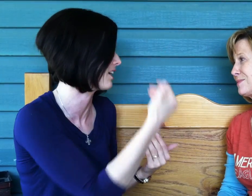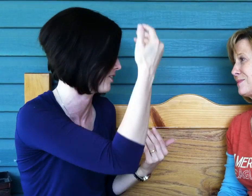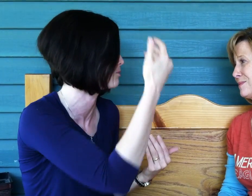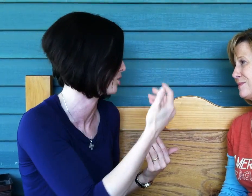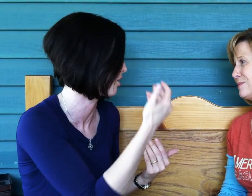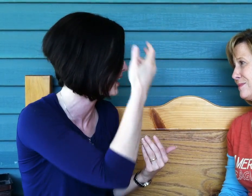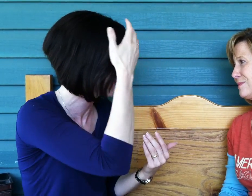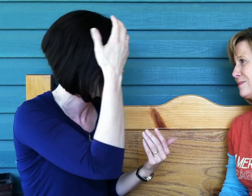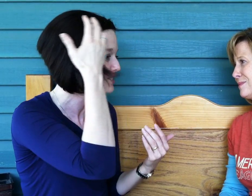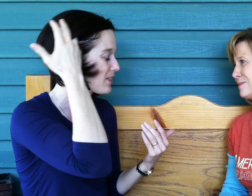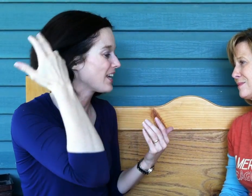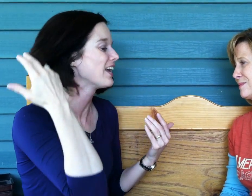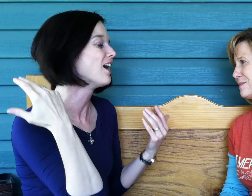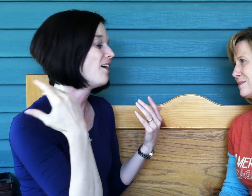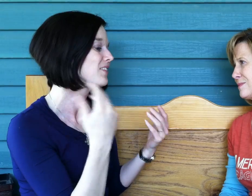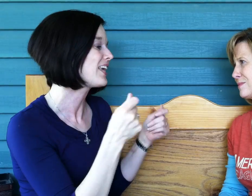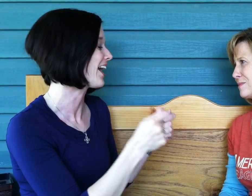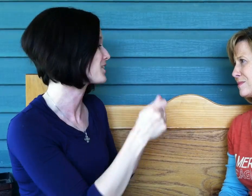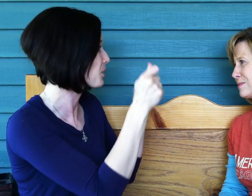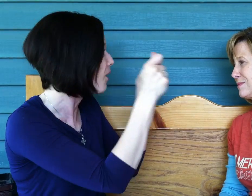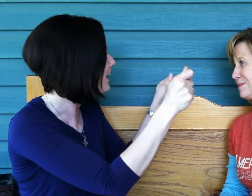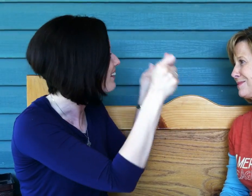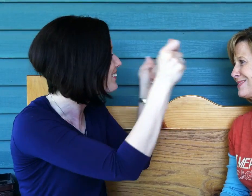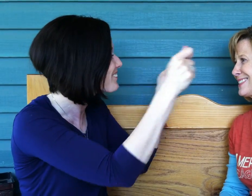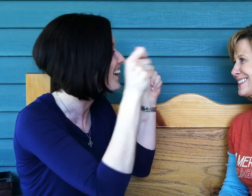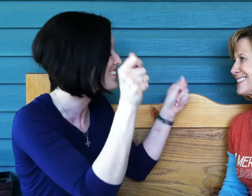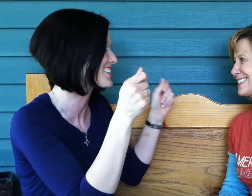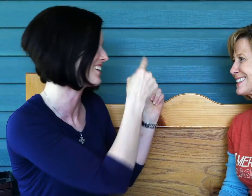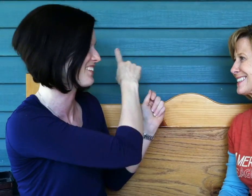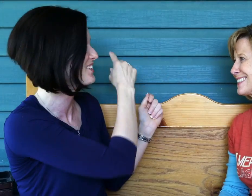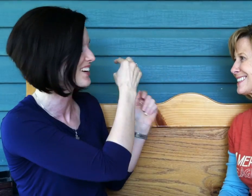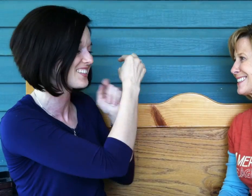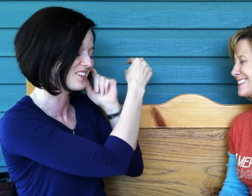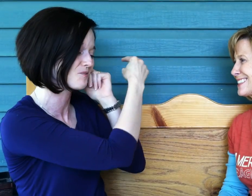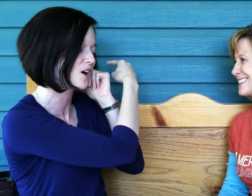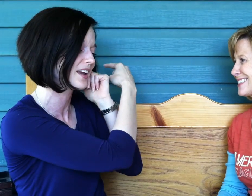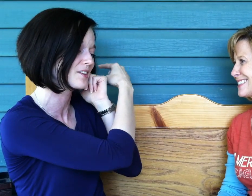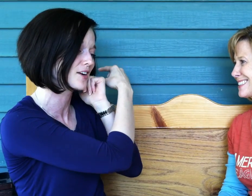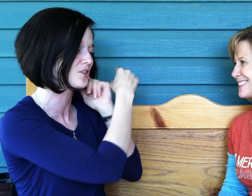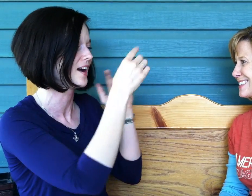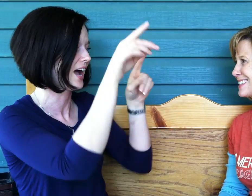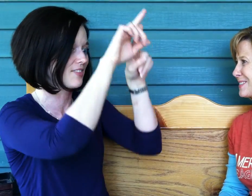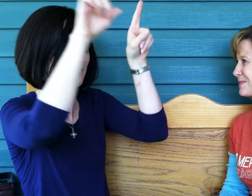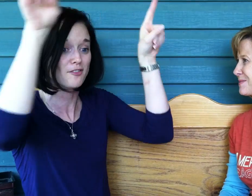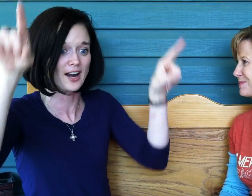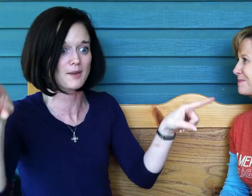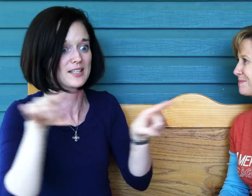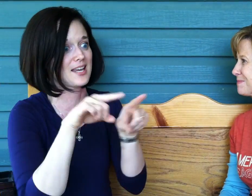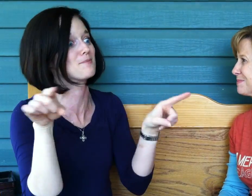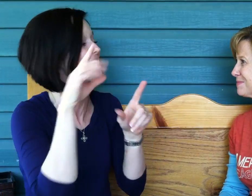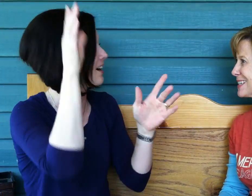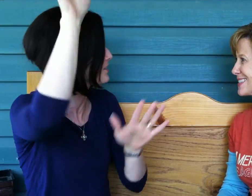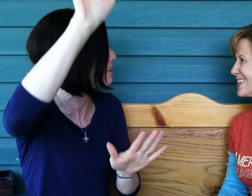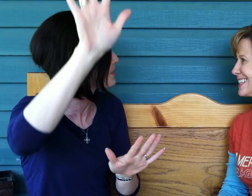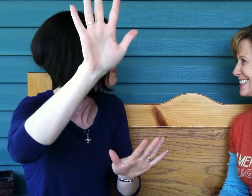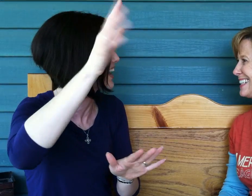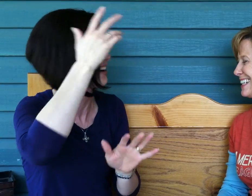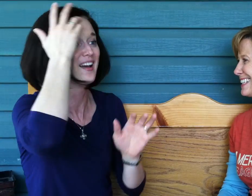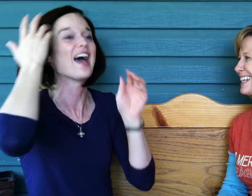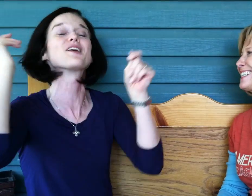give him glory. So I think, yeah, it's like walking around with frames all the time. If you're walking in the front door, I have that frame that's empty on top of the piano and